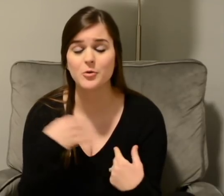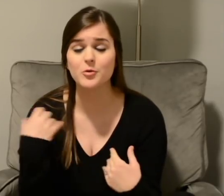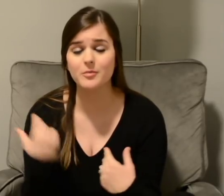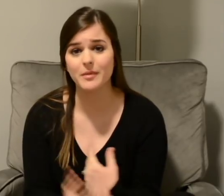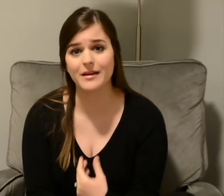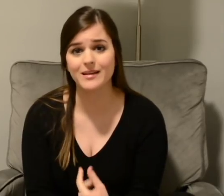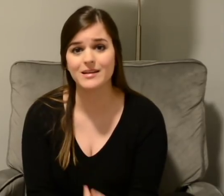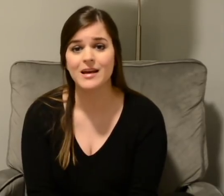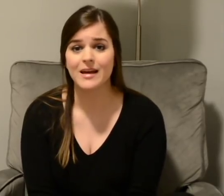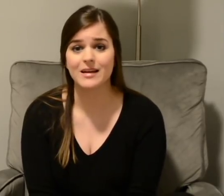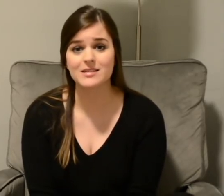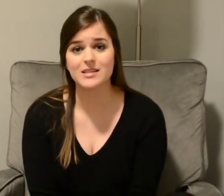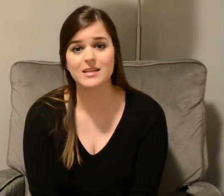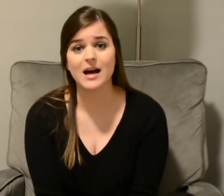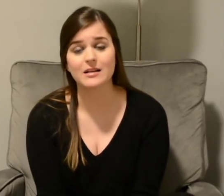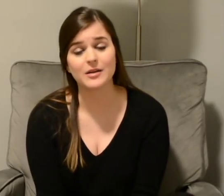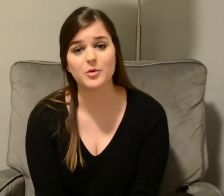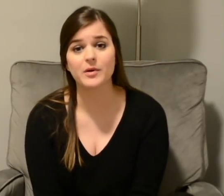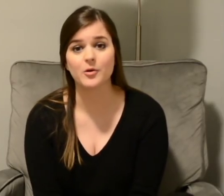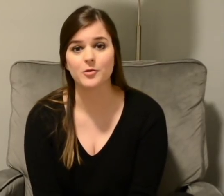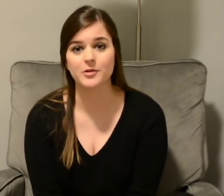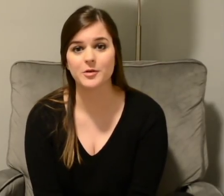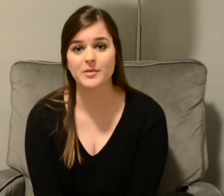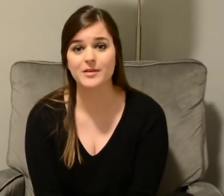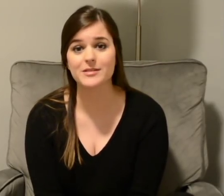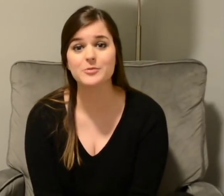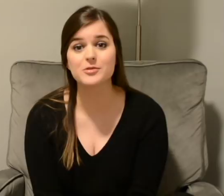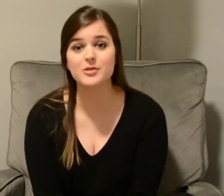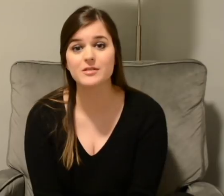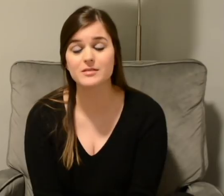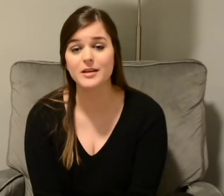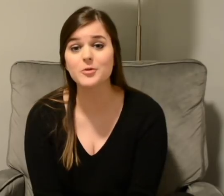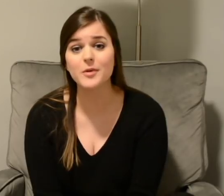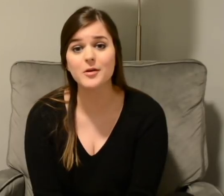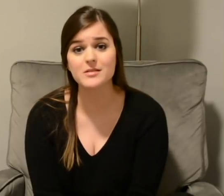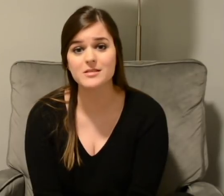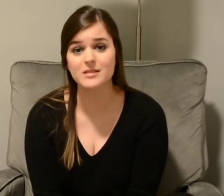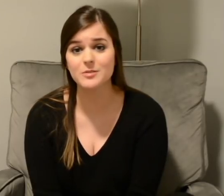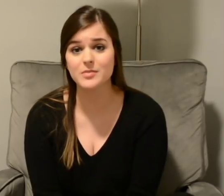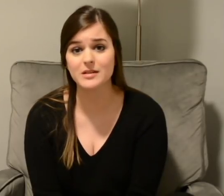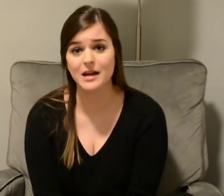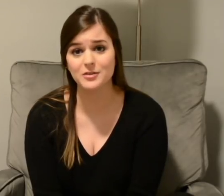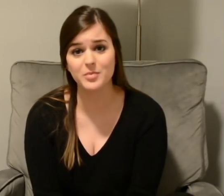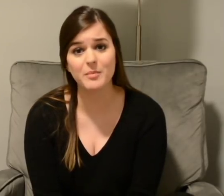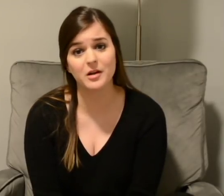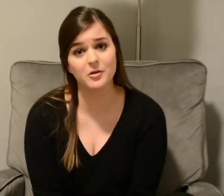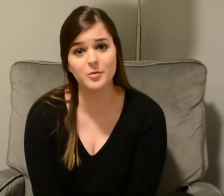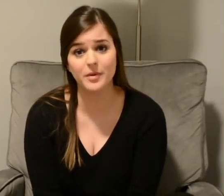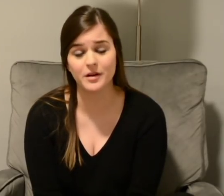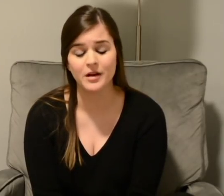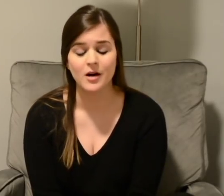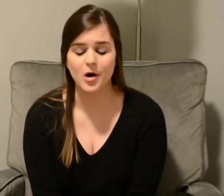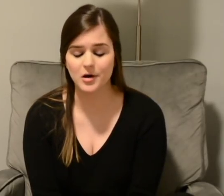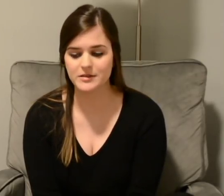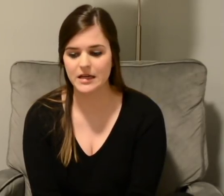old man as he got a little bit older because he would just lay around and sleep and kind of be my cuddle bud all day.